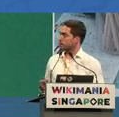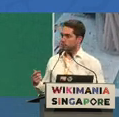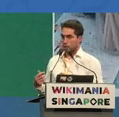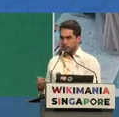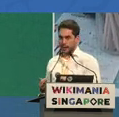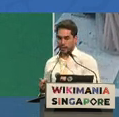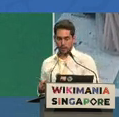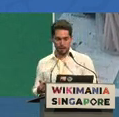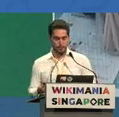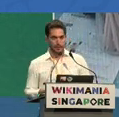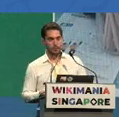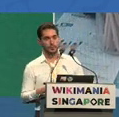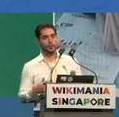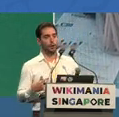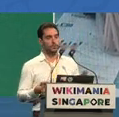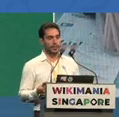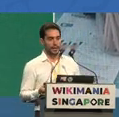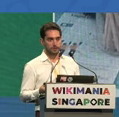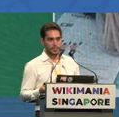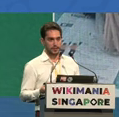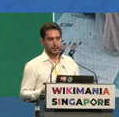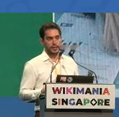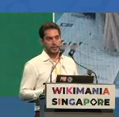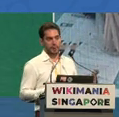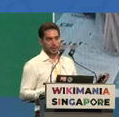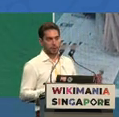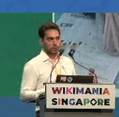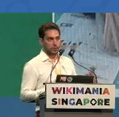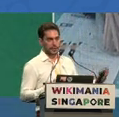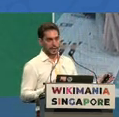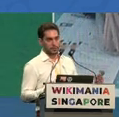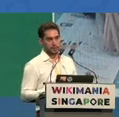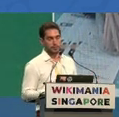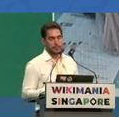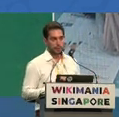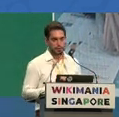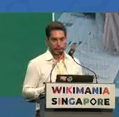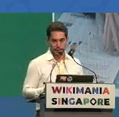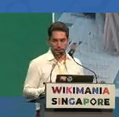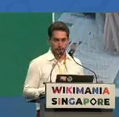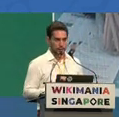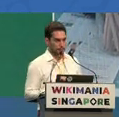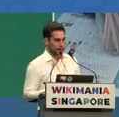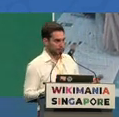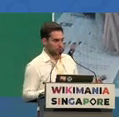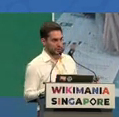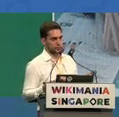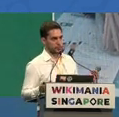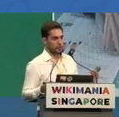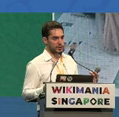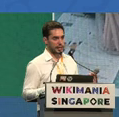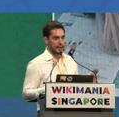myself to learn sign language. But I will also gain from it if I was able to communicate with people in signing in my